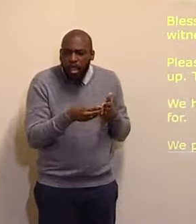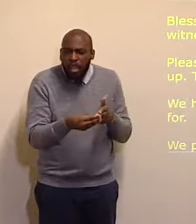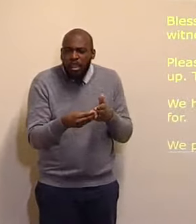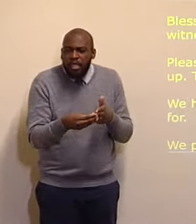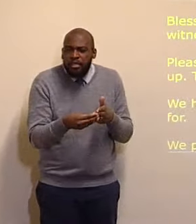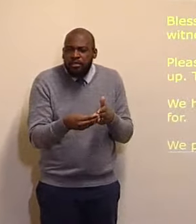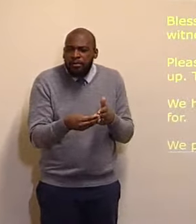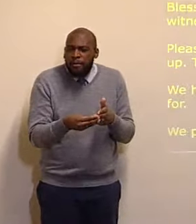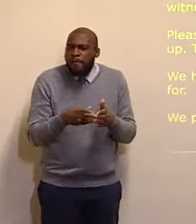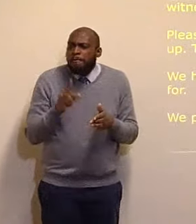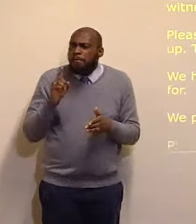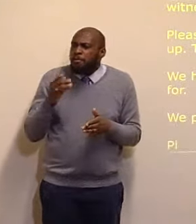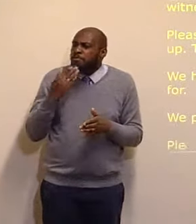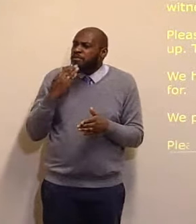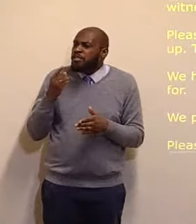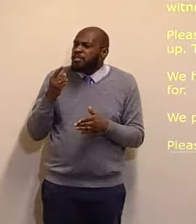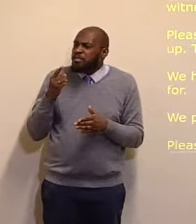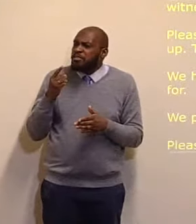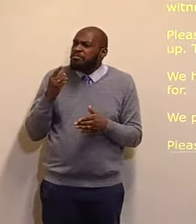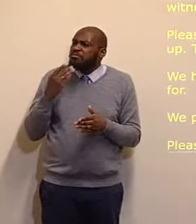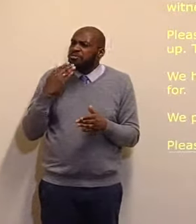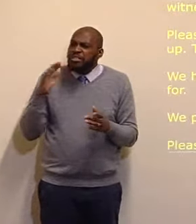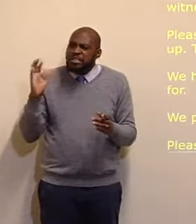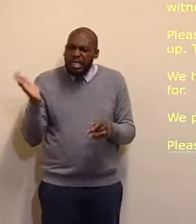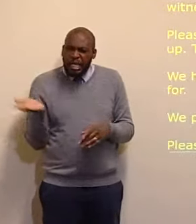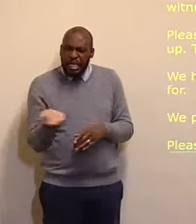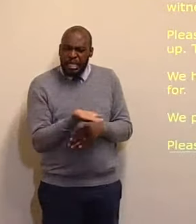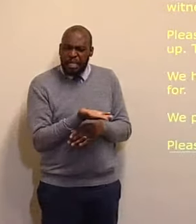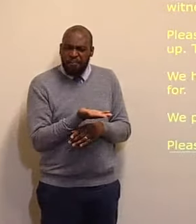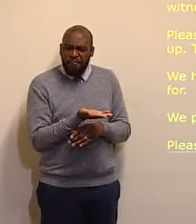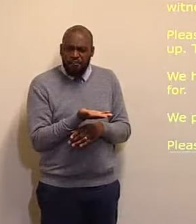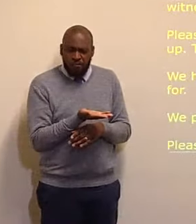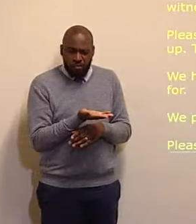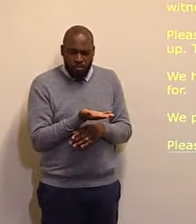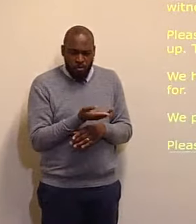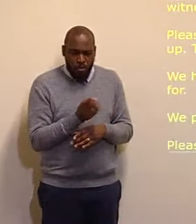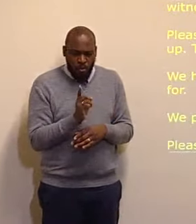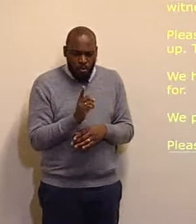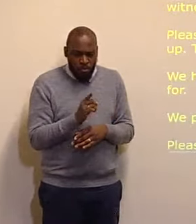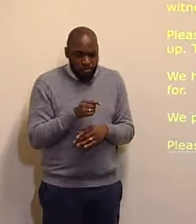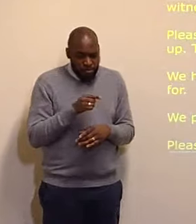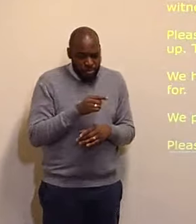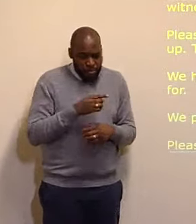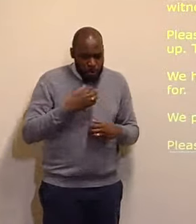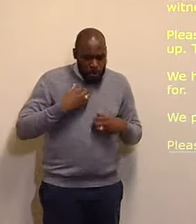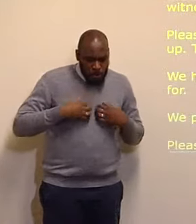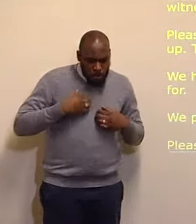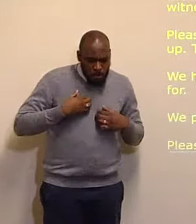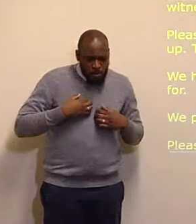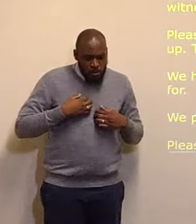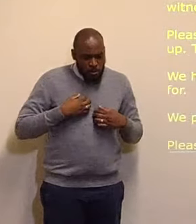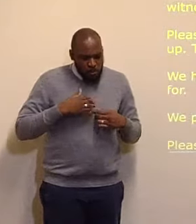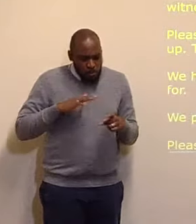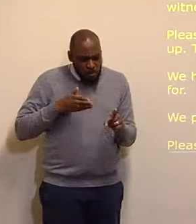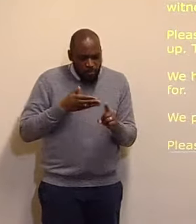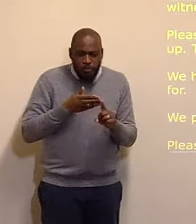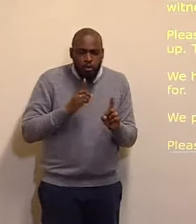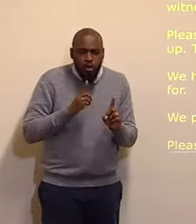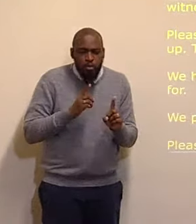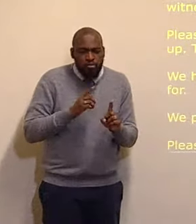thou will grant them, not only to seek, for their own interest, but to seek, for the interest, of the nation, O Lord, we